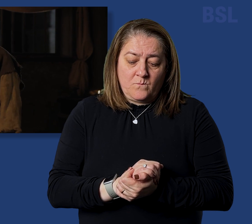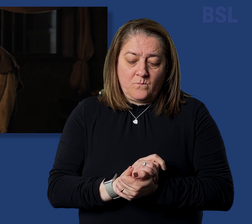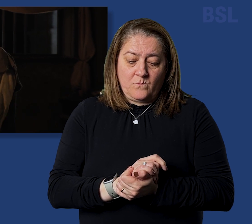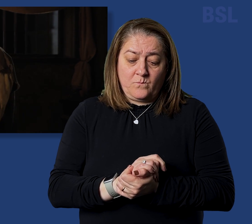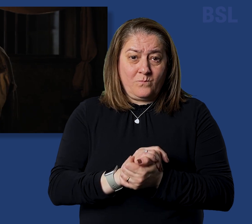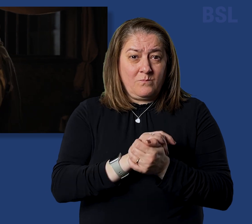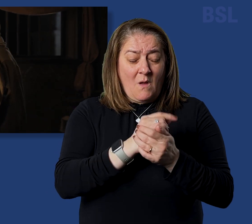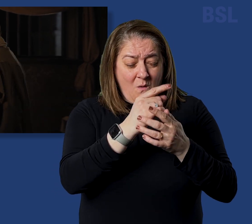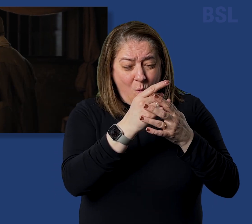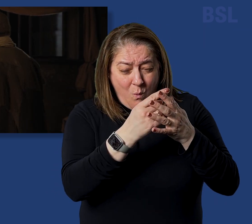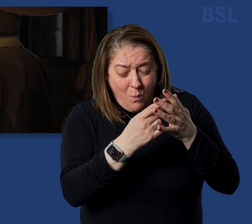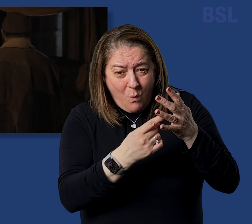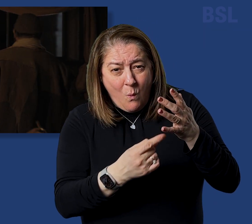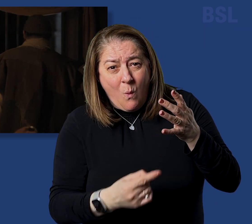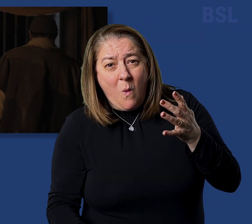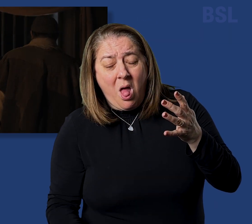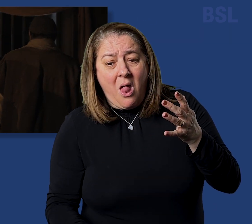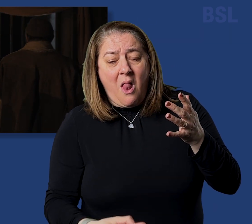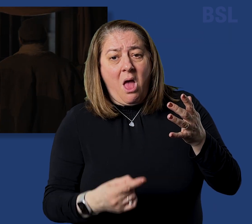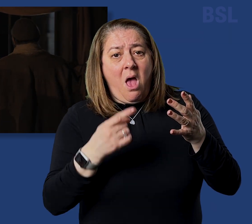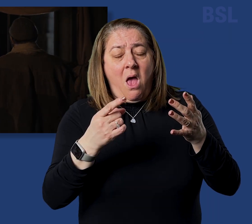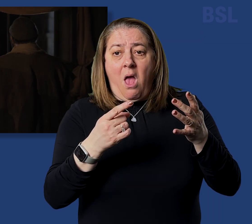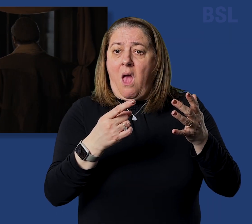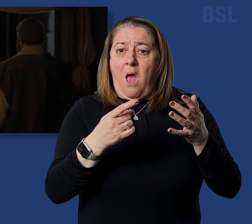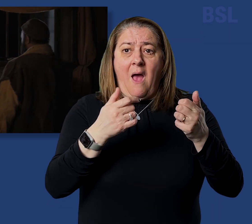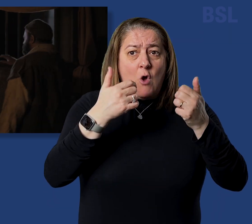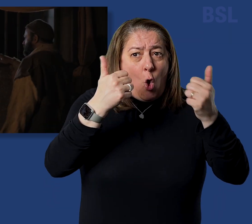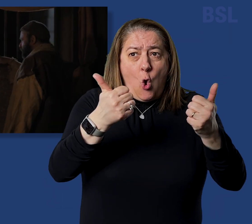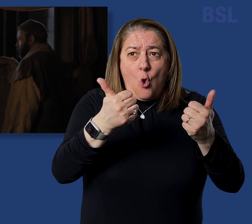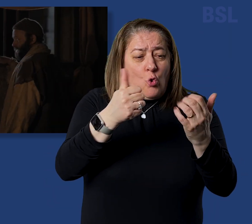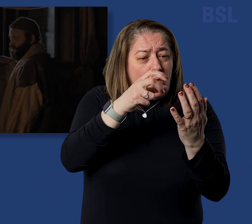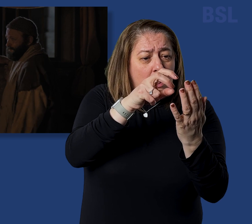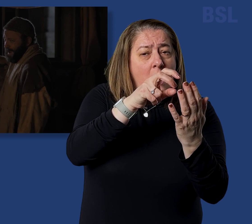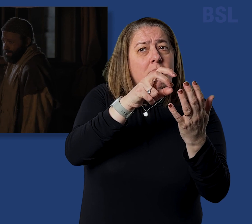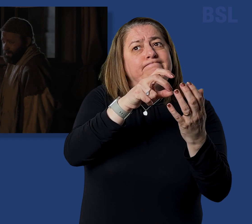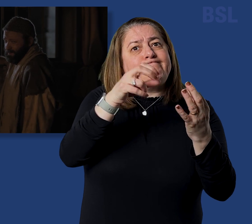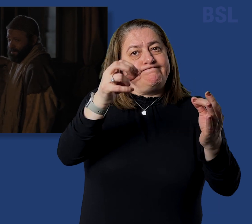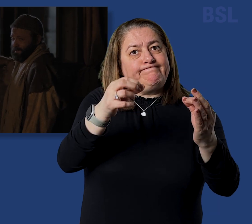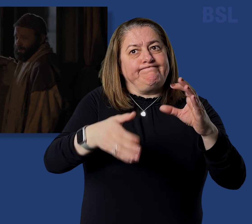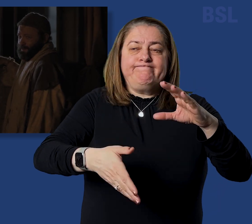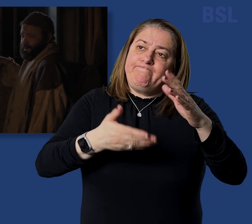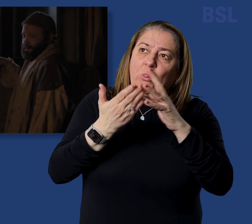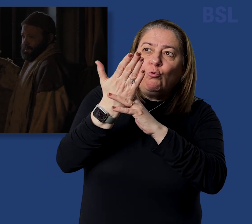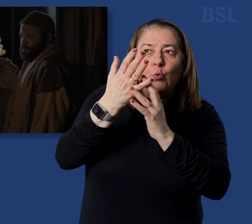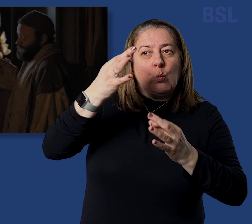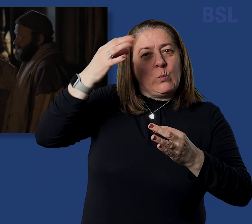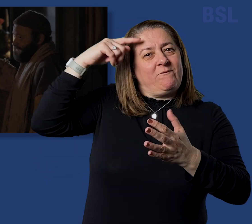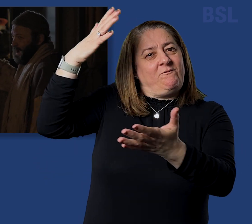And these all, having obtained a good report through faith, received not